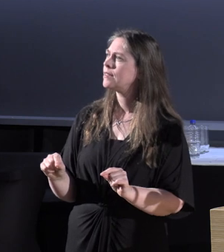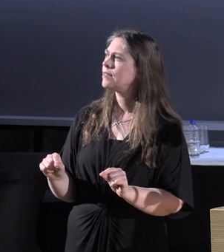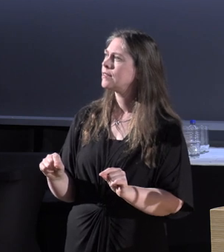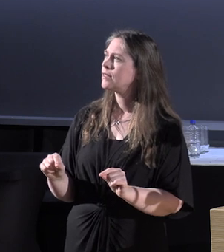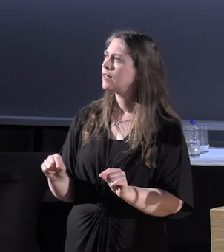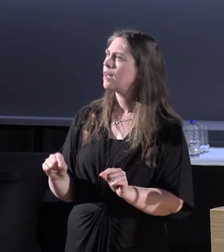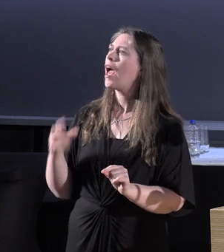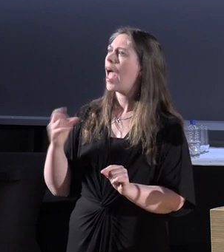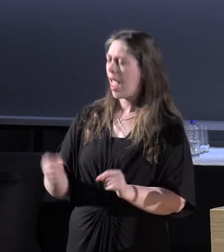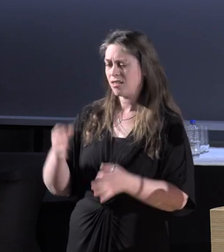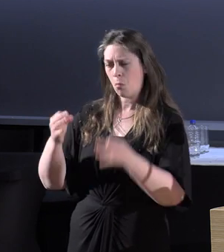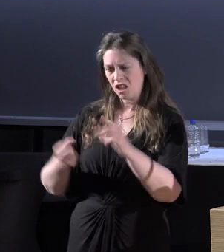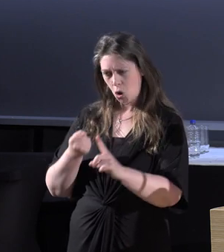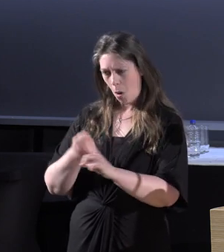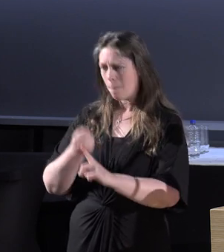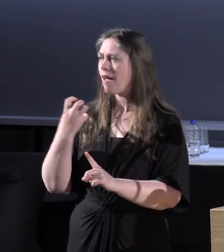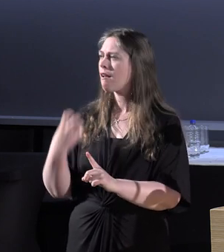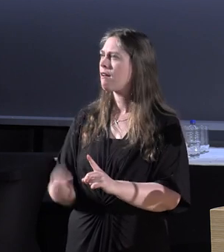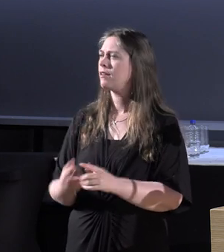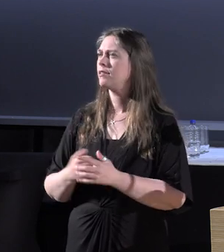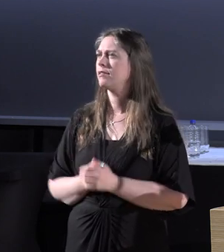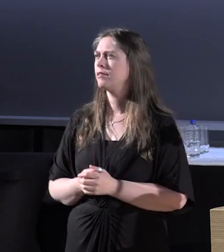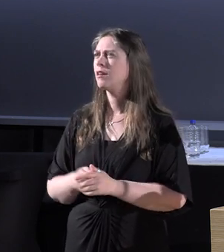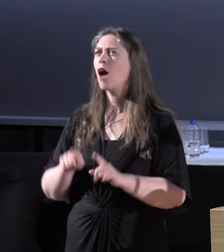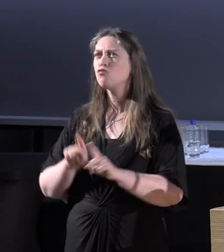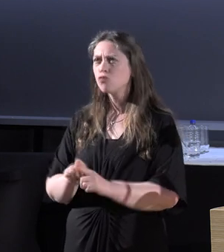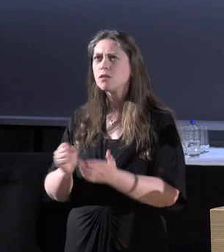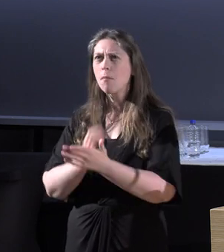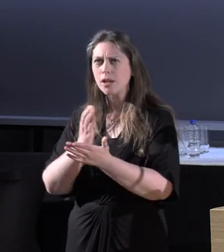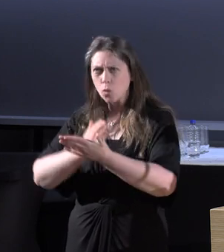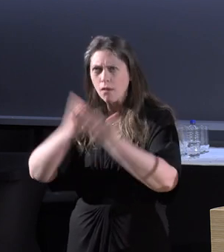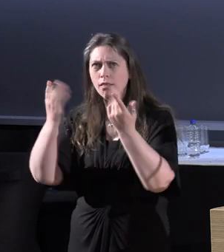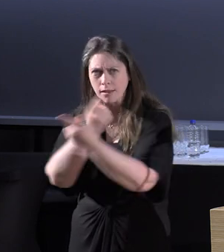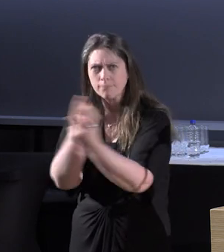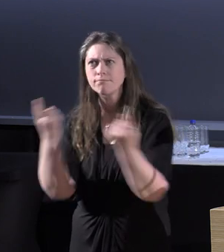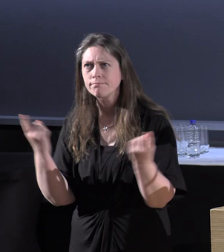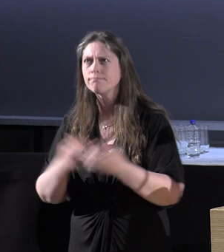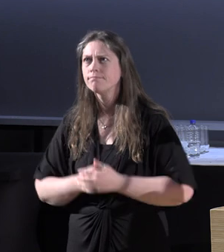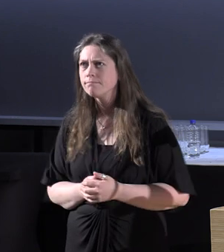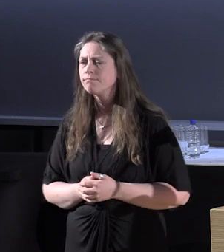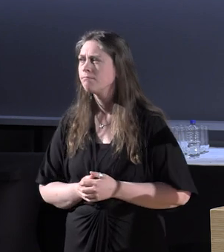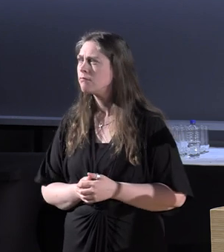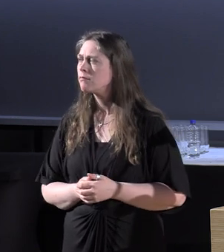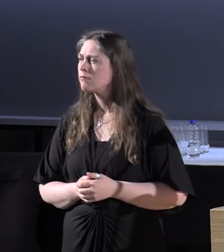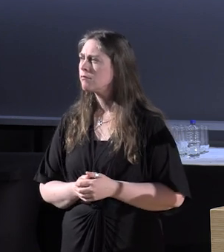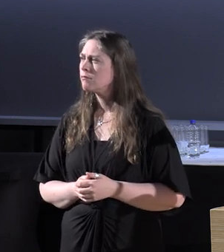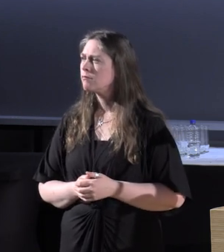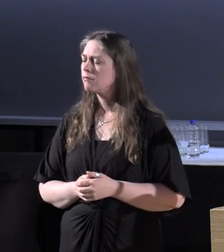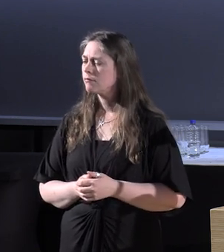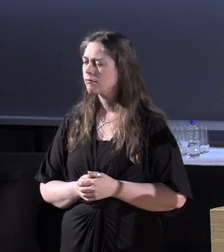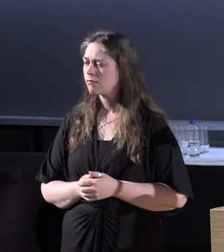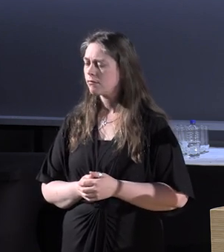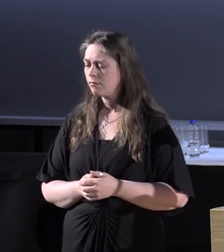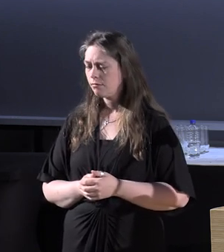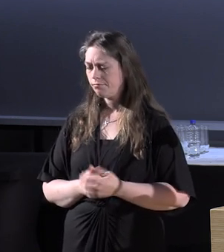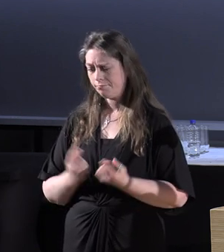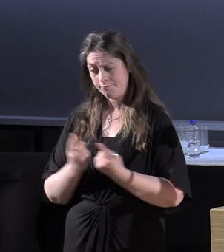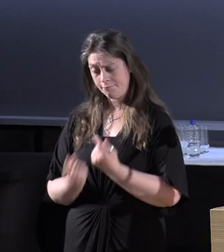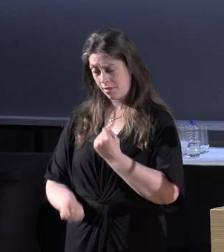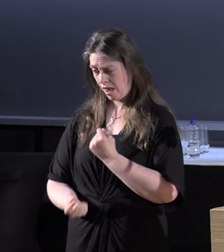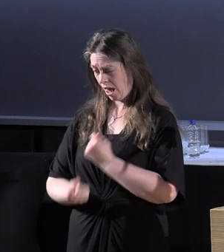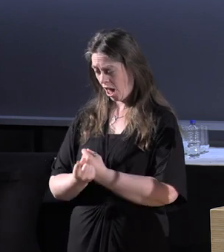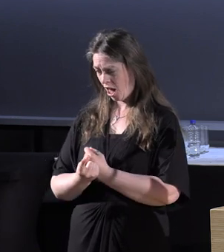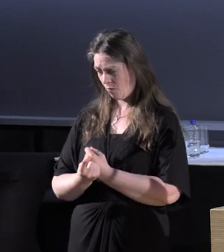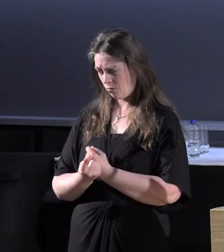have a political impact, and that's what I'm trying to get across to you today. And one of the things that happened, and it was